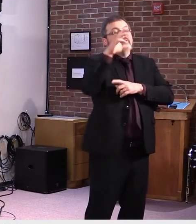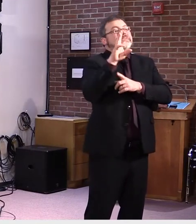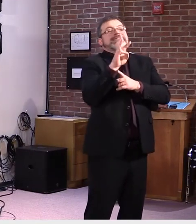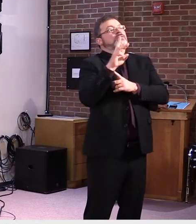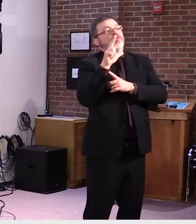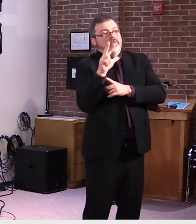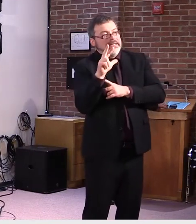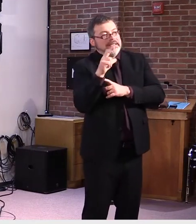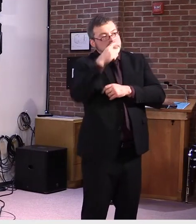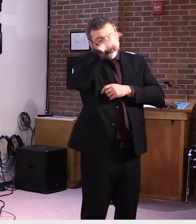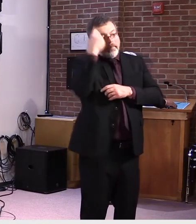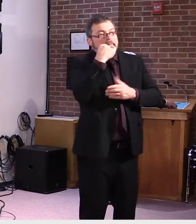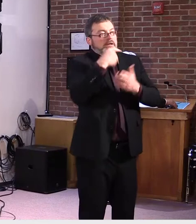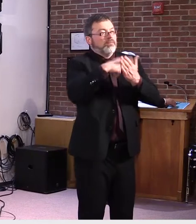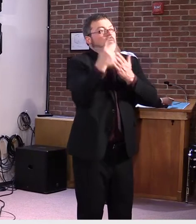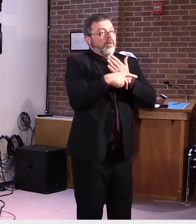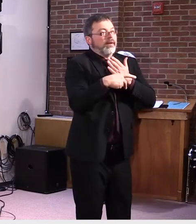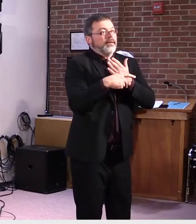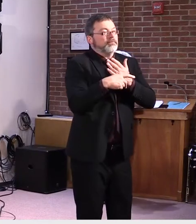CRF Fund.